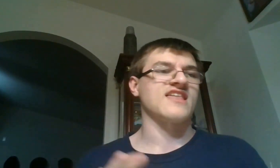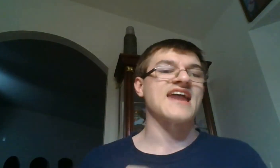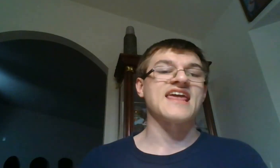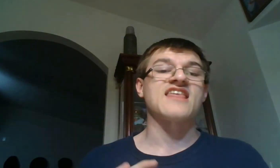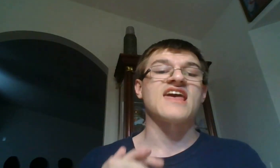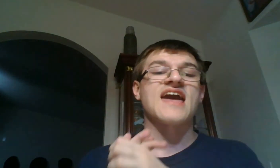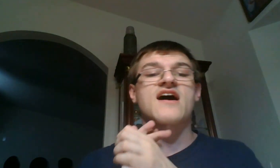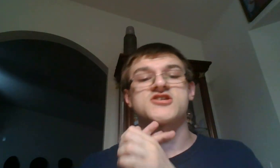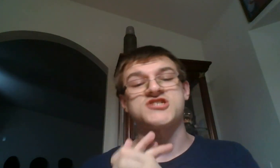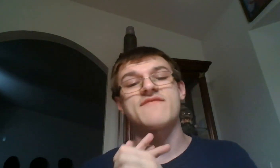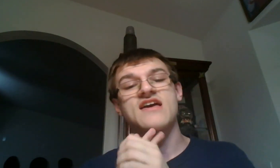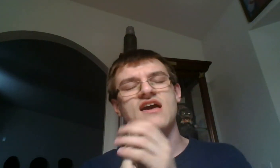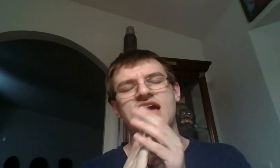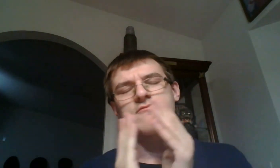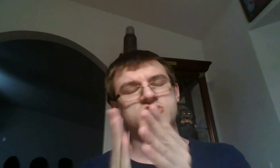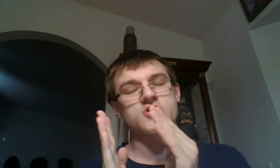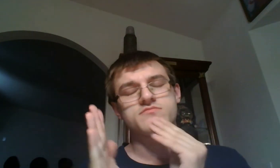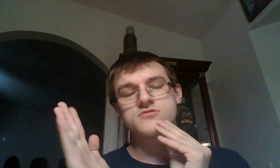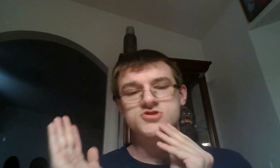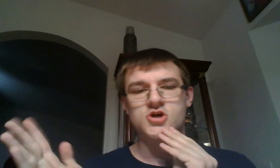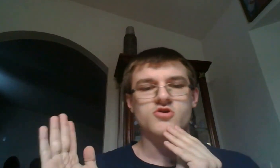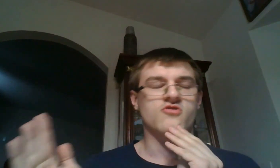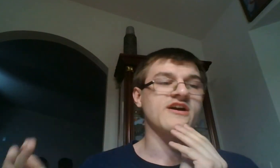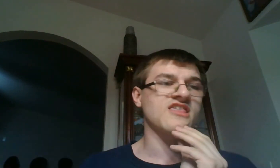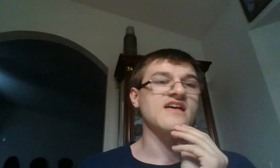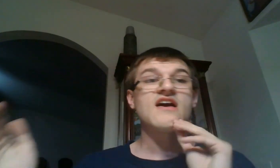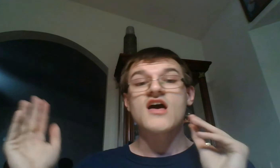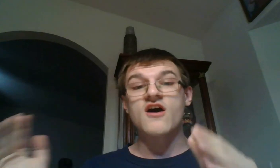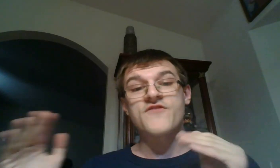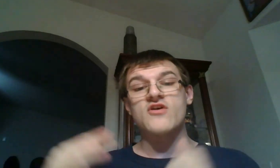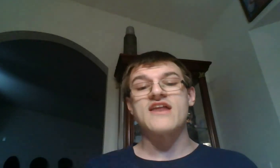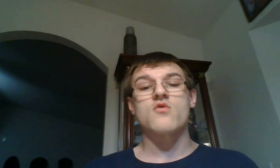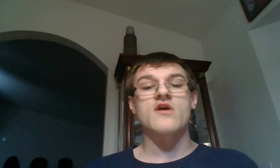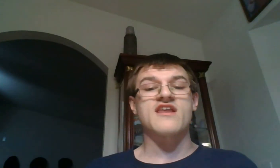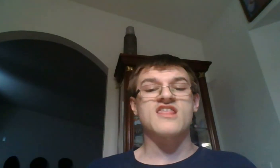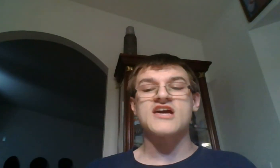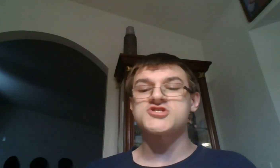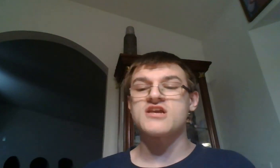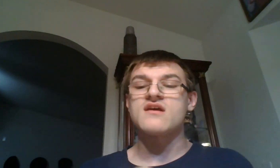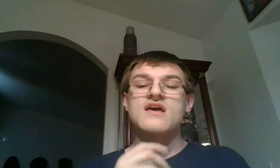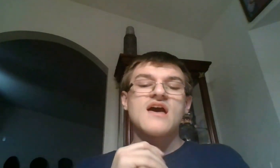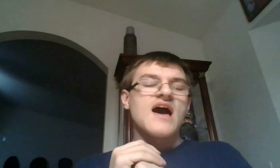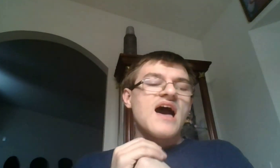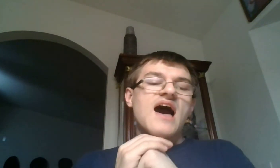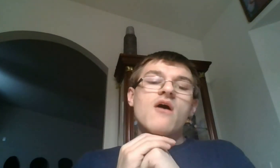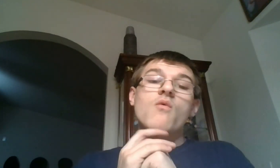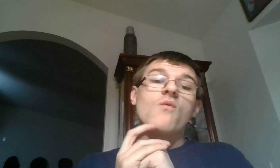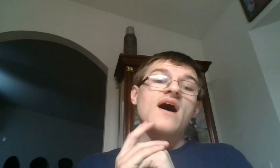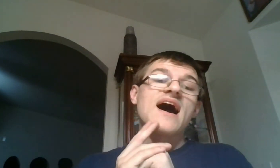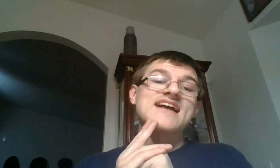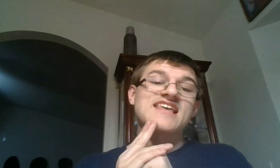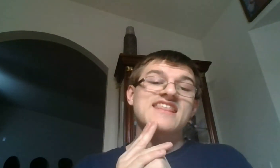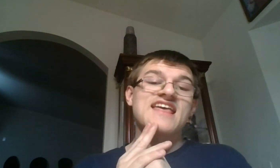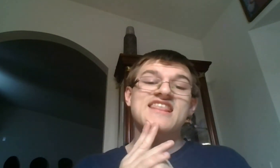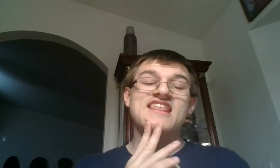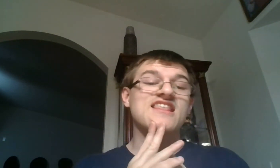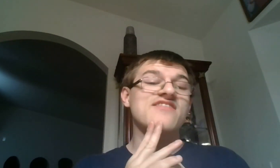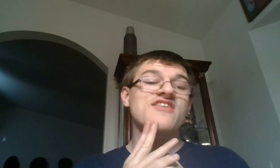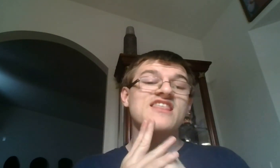that is a Chevy, a Richard Childress Racing affiliated organization. I just, this is, this is